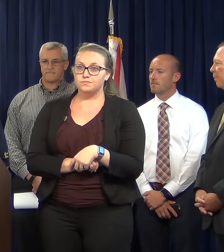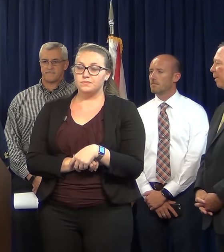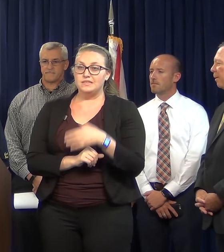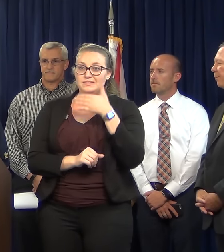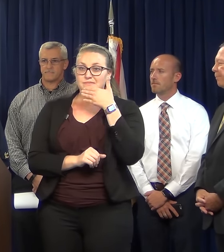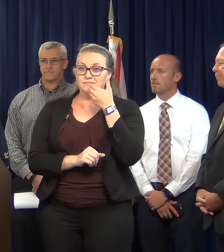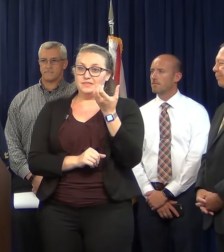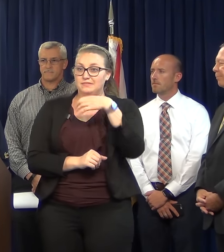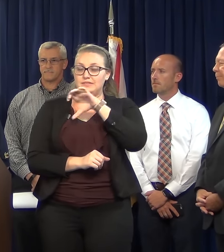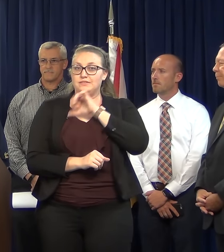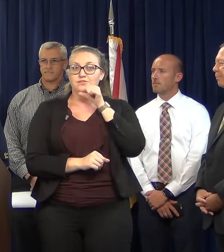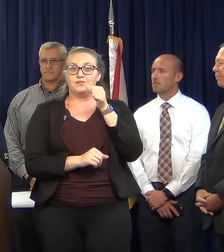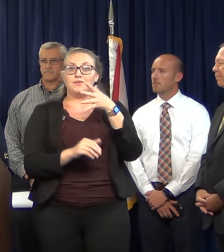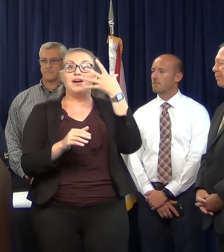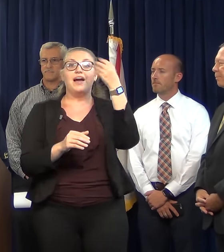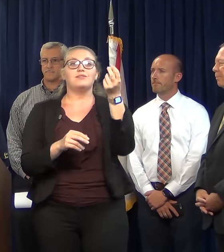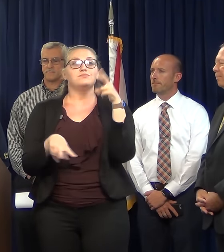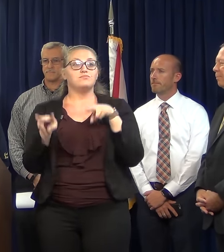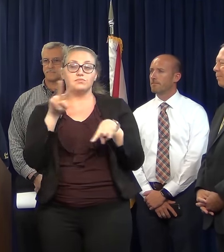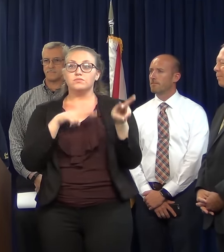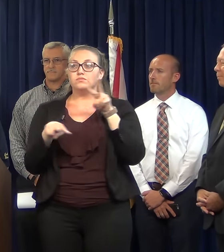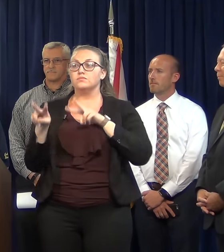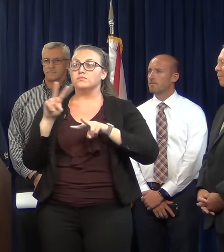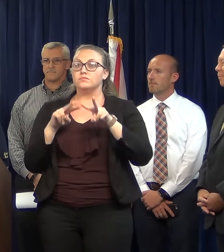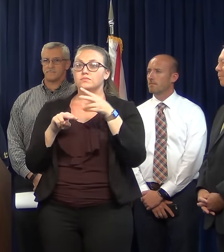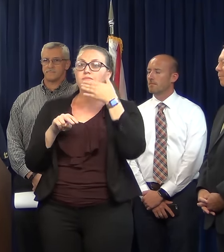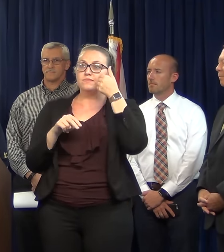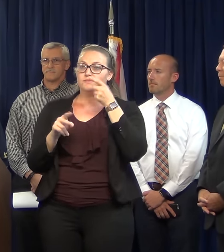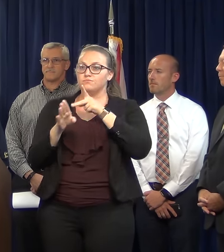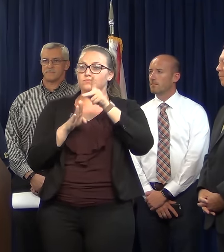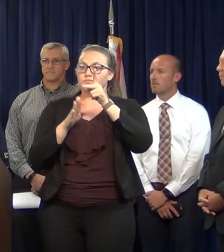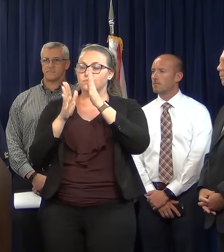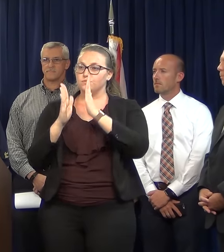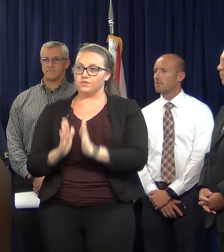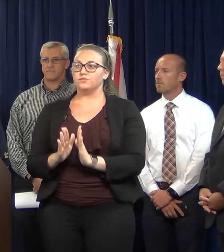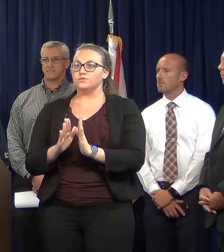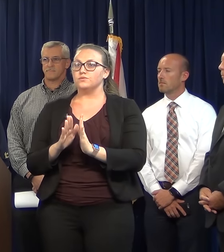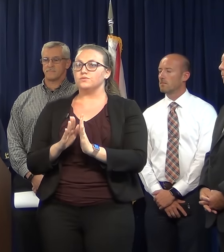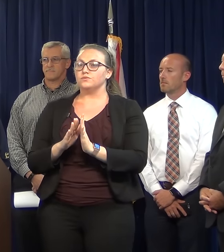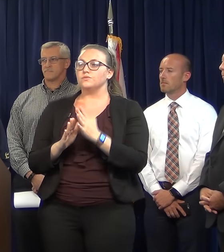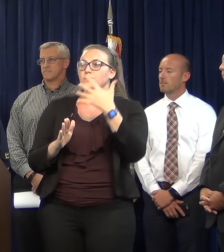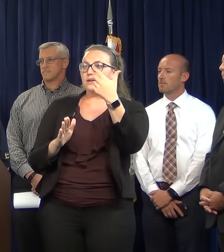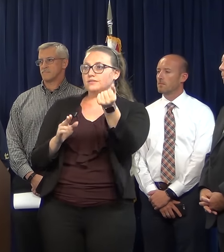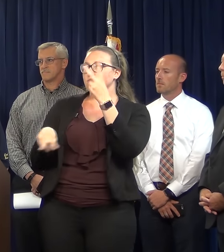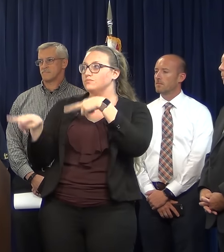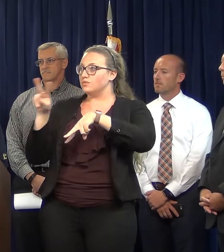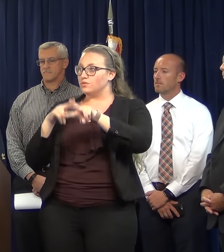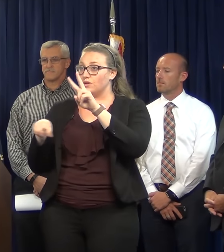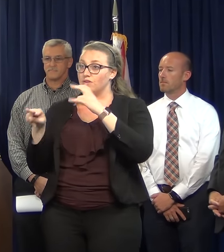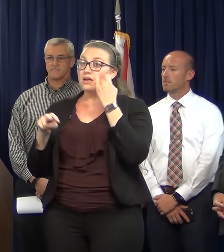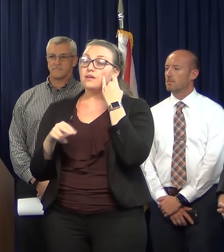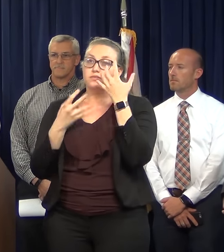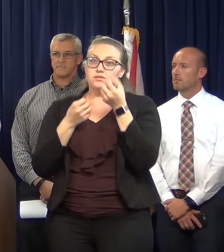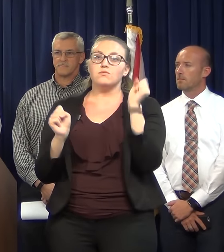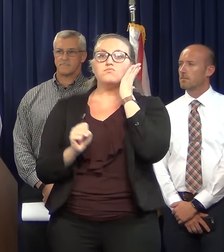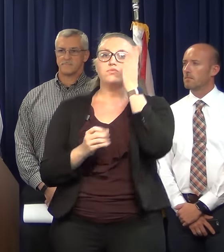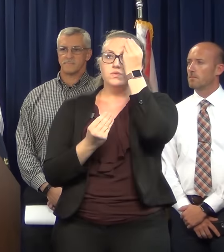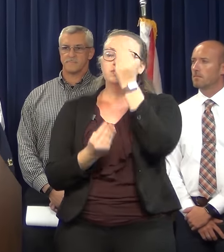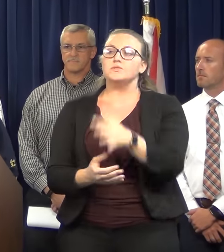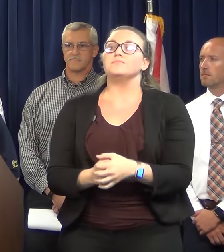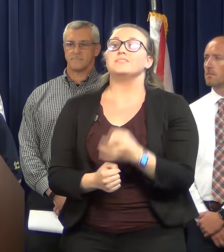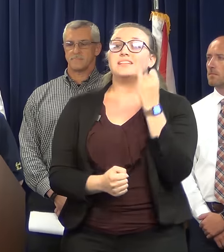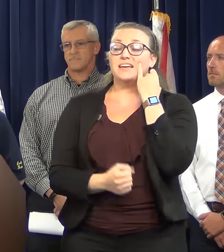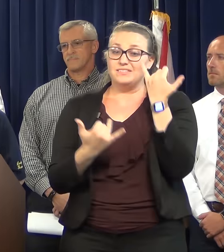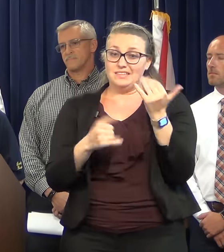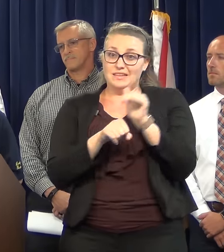look around. Let the professionals go out there and do the damage assessments, and we'll let everybody know when it's safe to go out and to drive. If you have